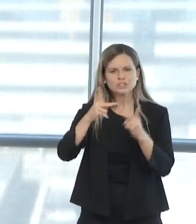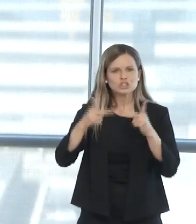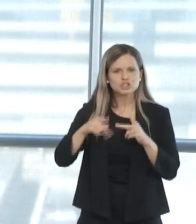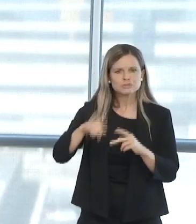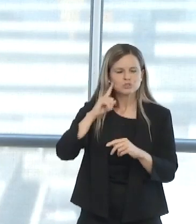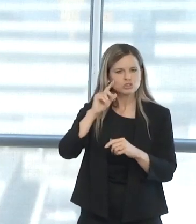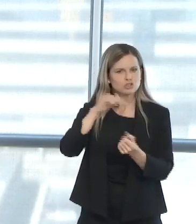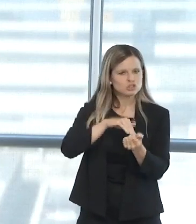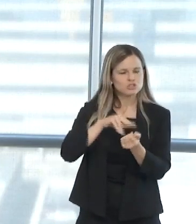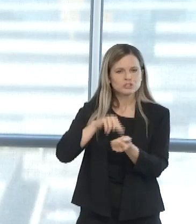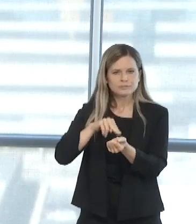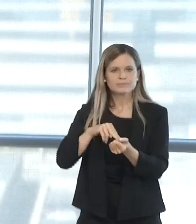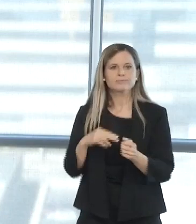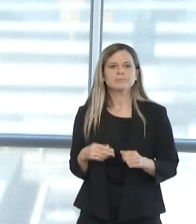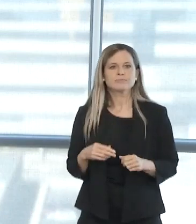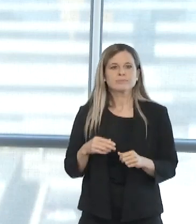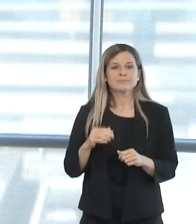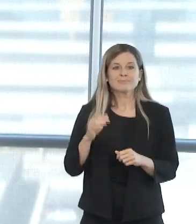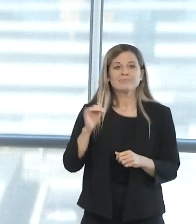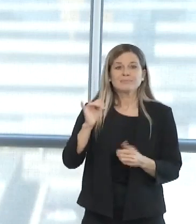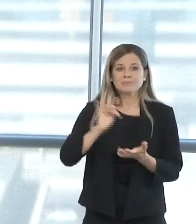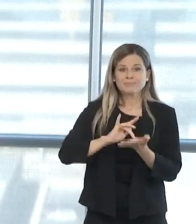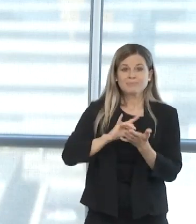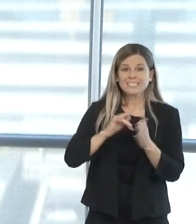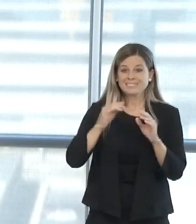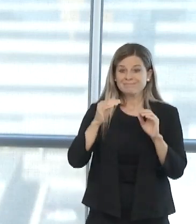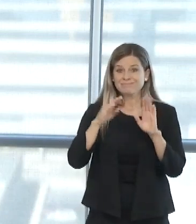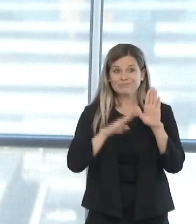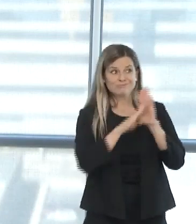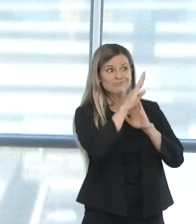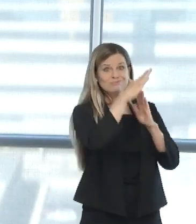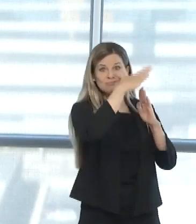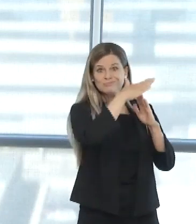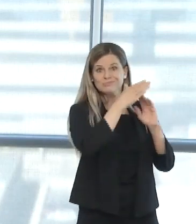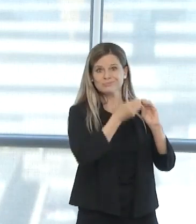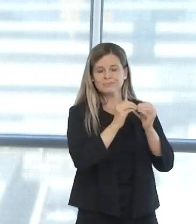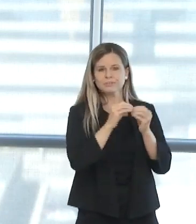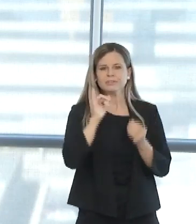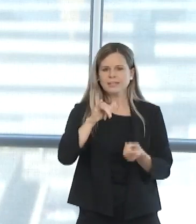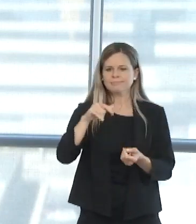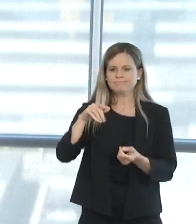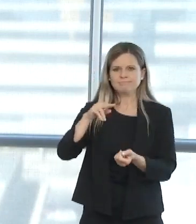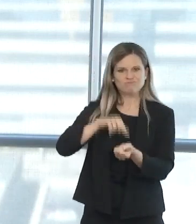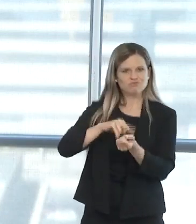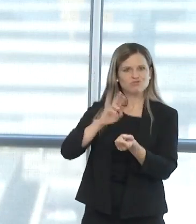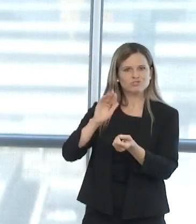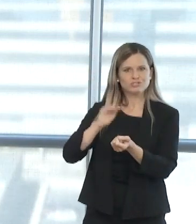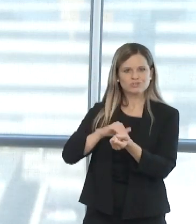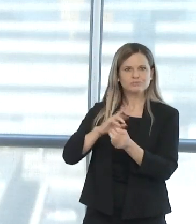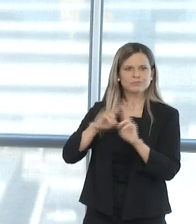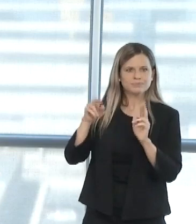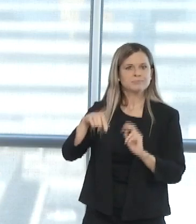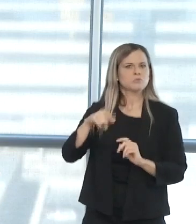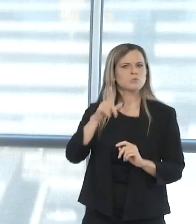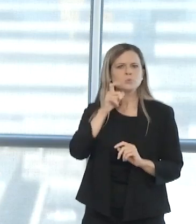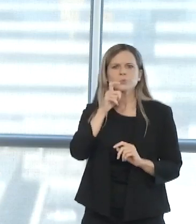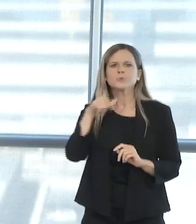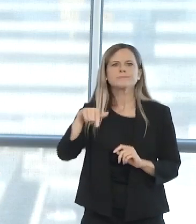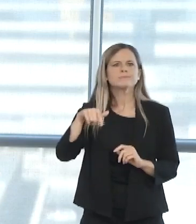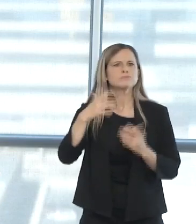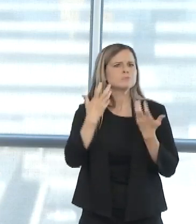medical surge nurses, and respiratory therapists from those in the community who are interested in temporary employment